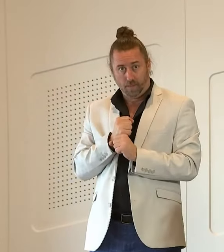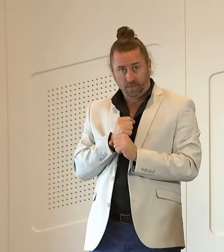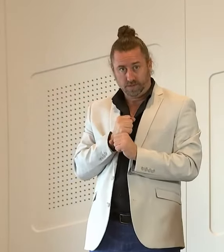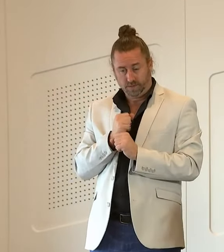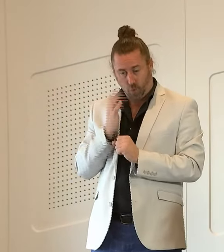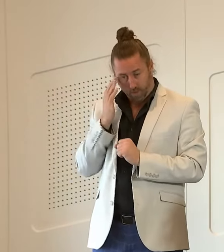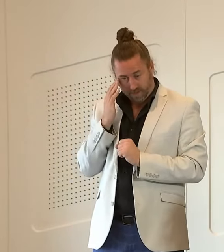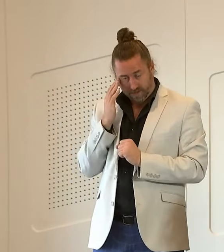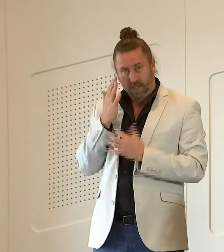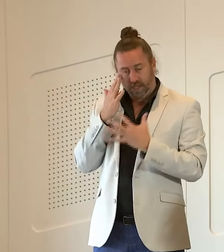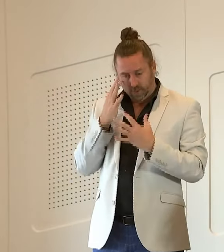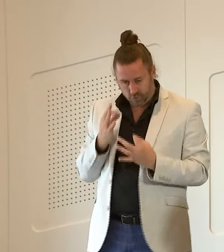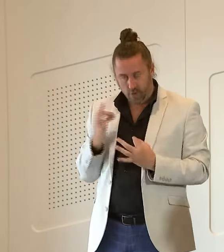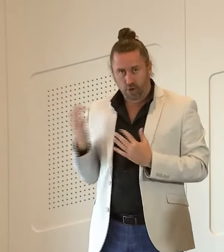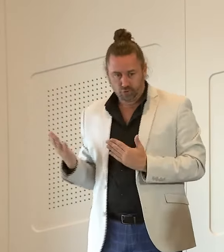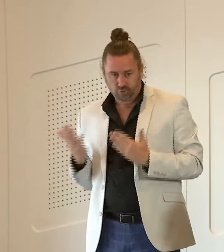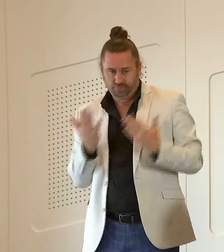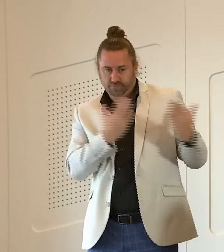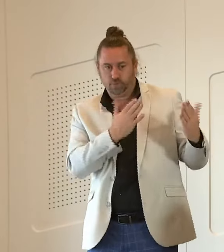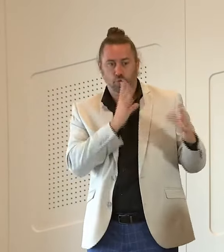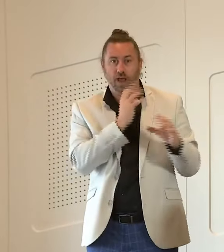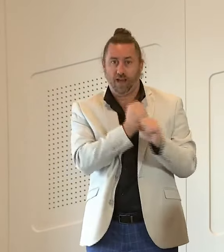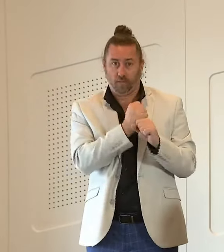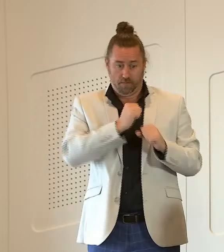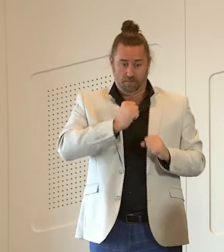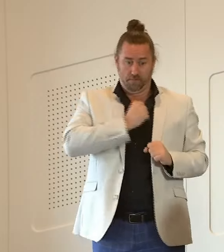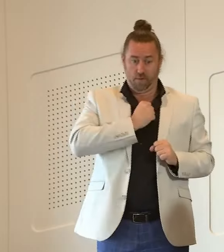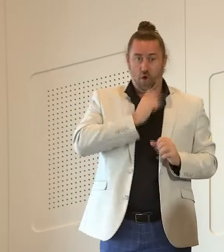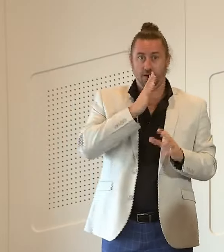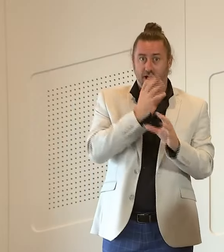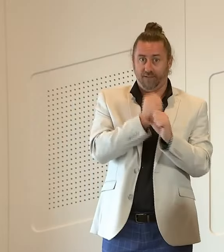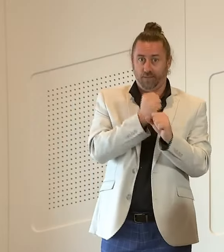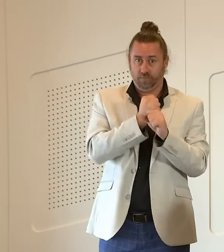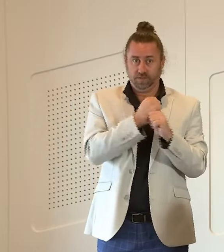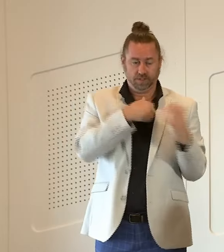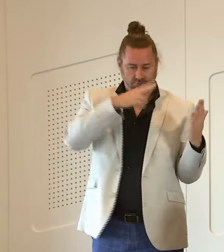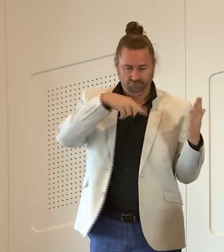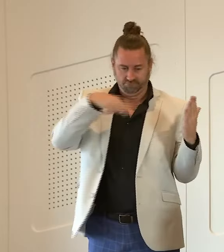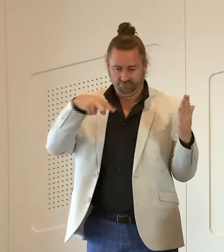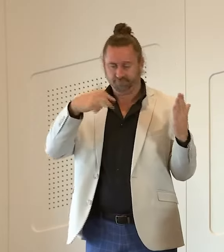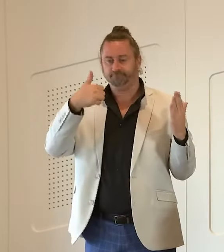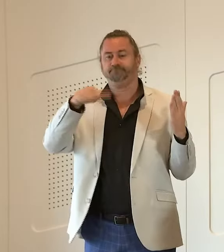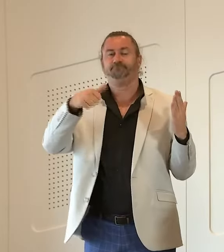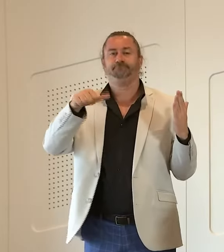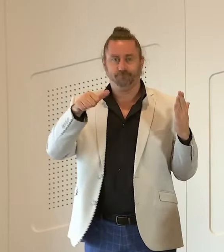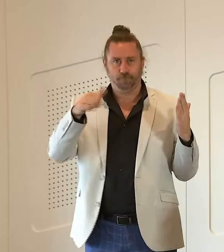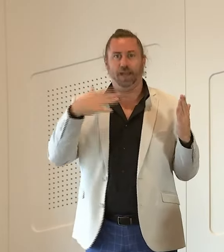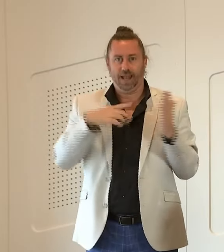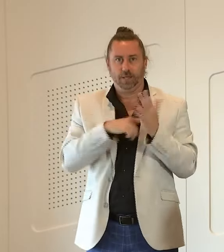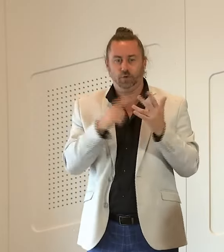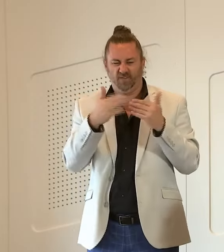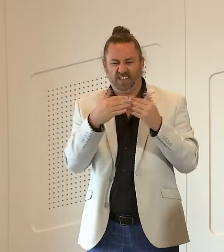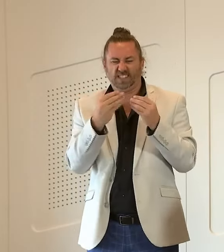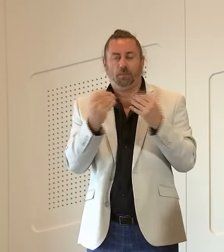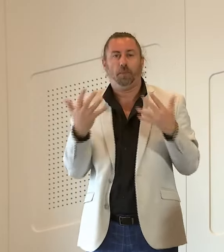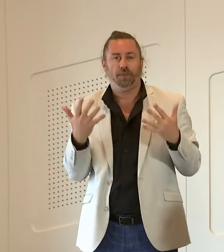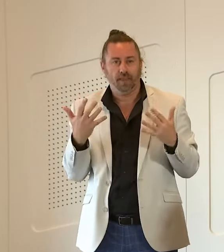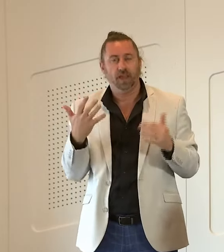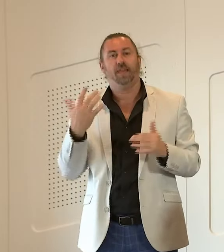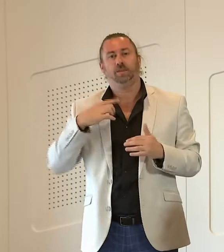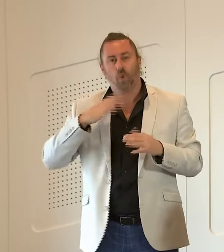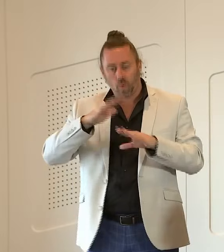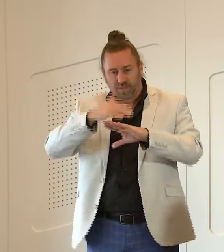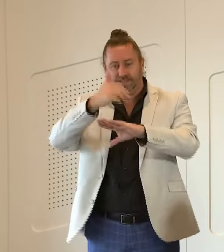today government has accepted those recommendations the government is acting quickly we are setting up this inquiry and we have